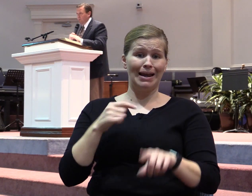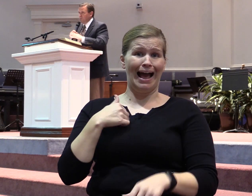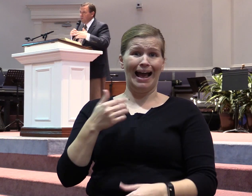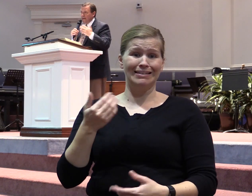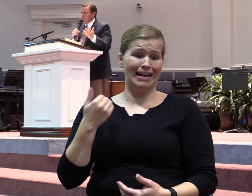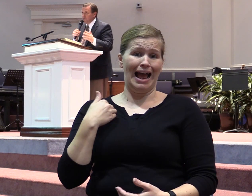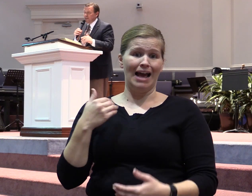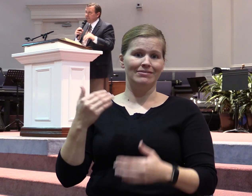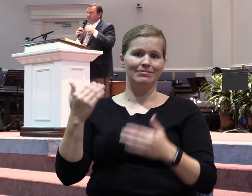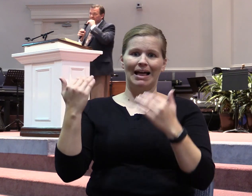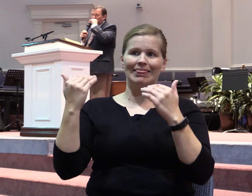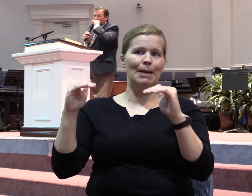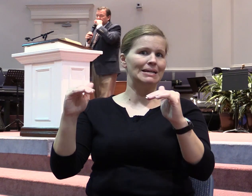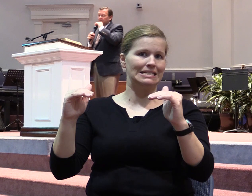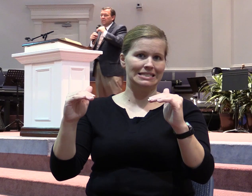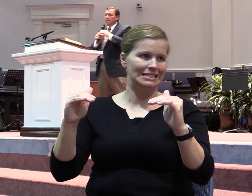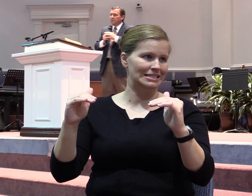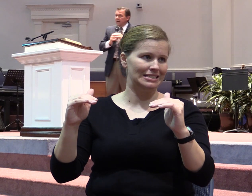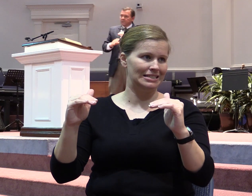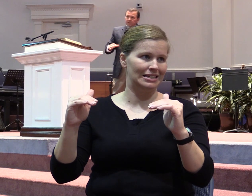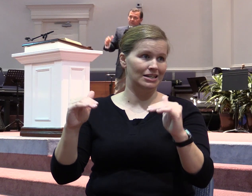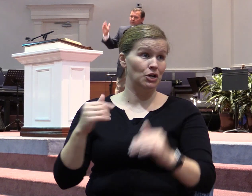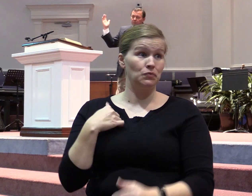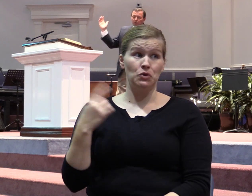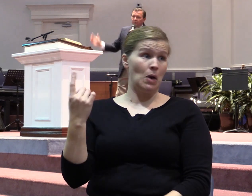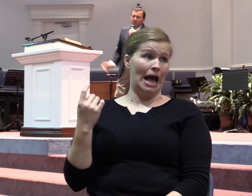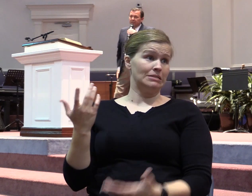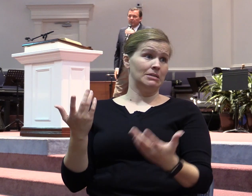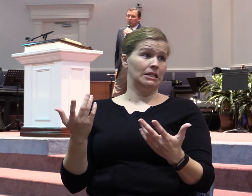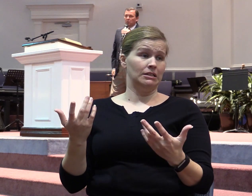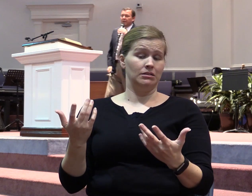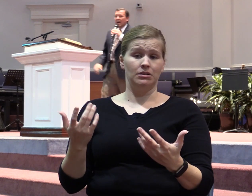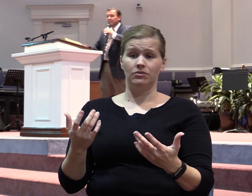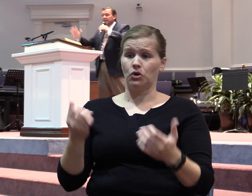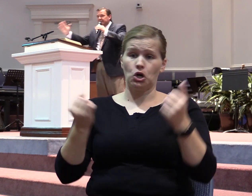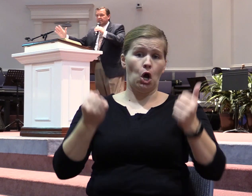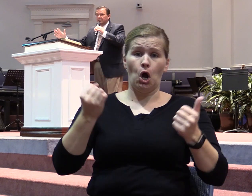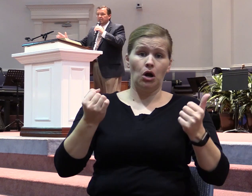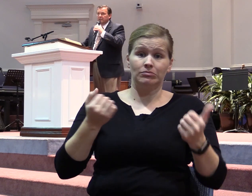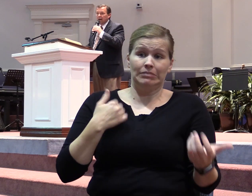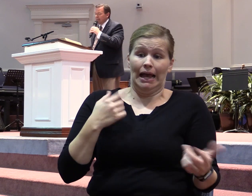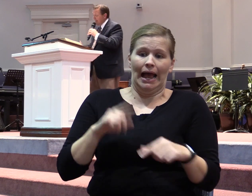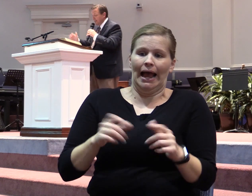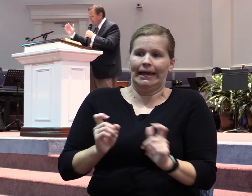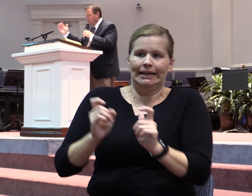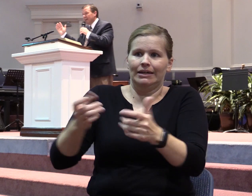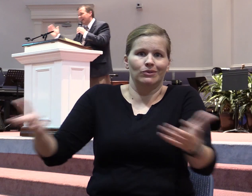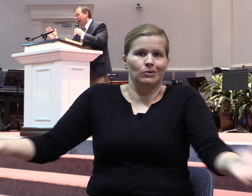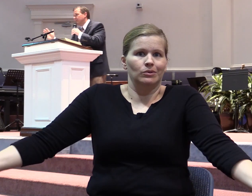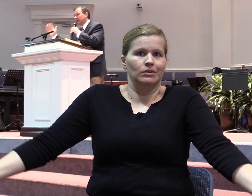you ask me for X amount of dollars. You ask me for a vehicle, whatever. I'm limited. I can give you what I've got, but